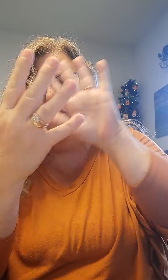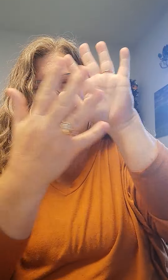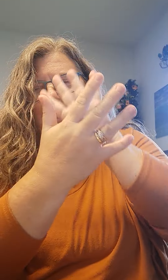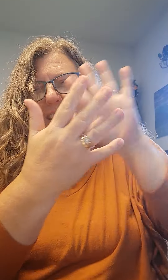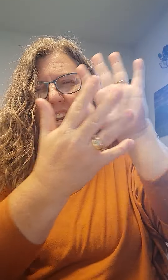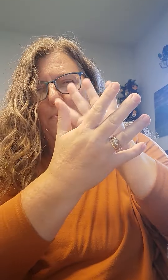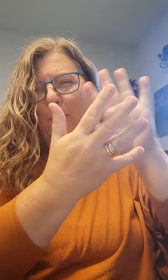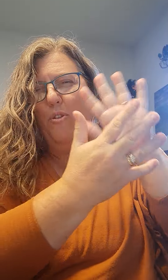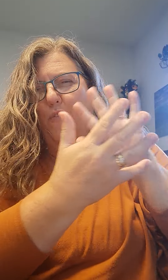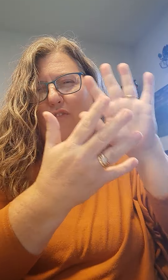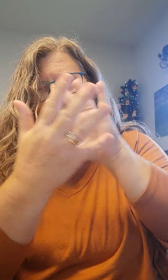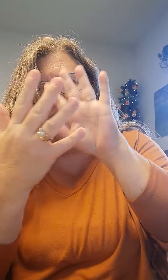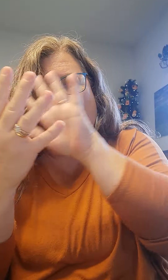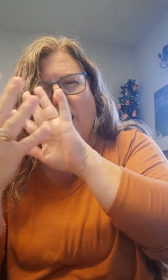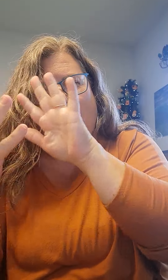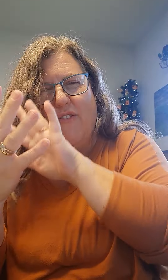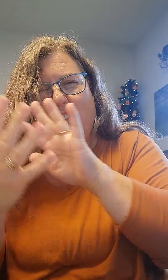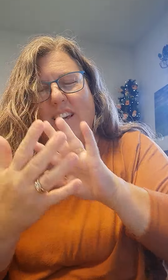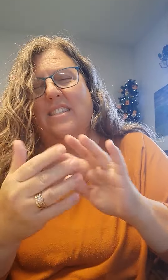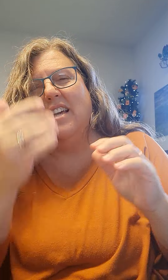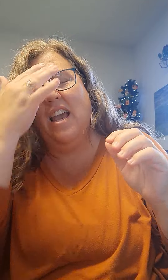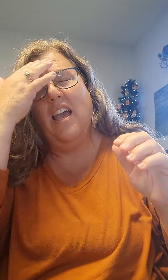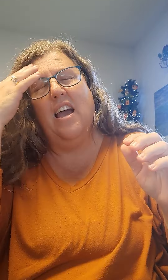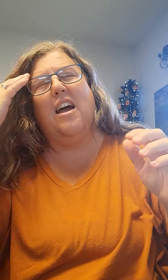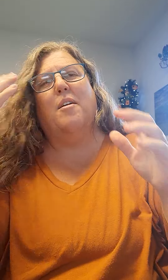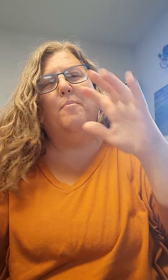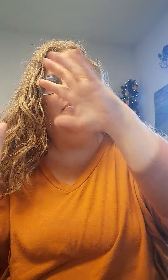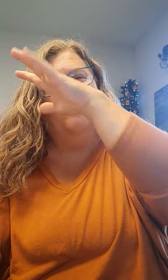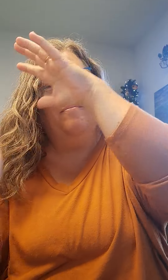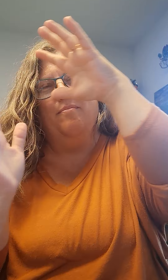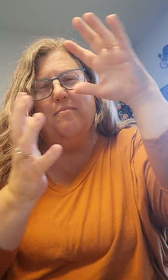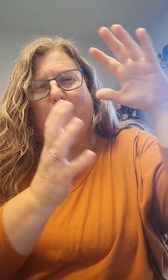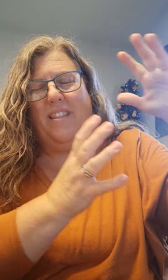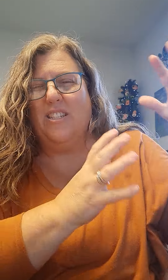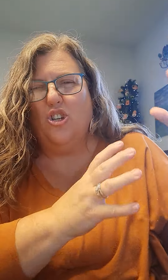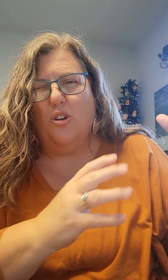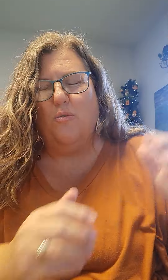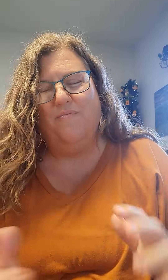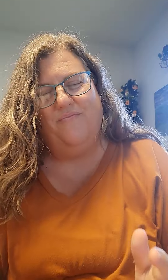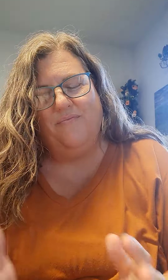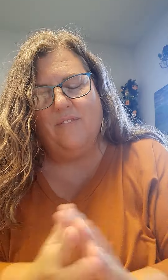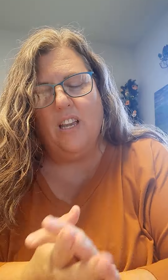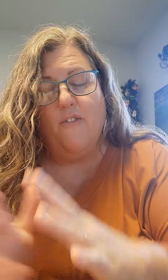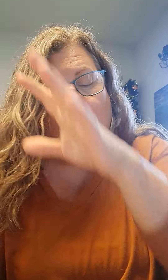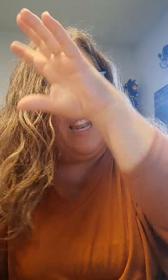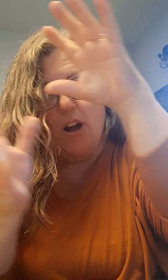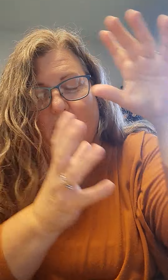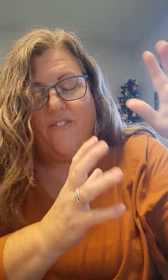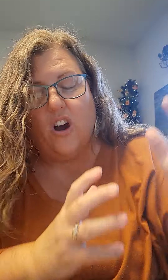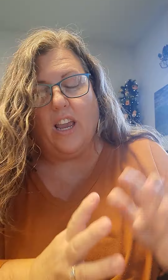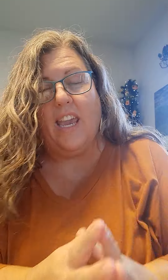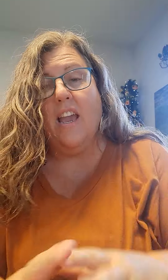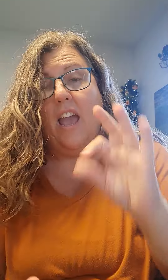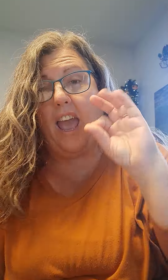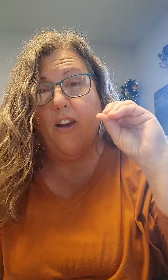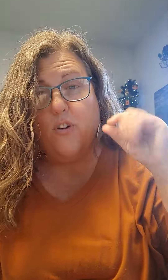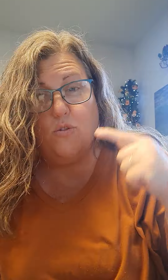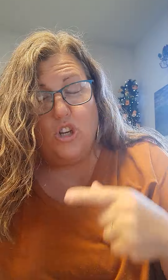seen people do foggy for this, but this too. For cloudy, foggy, F-O-G.